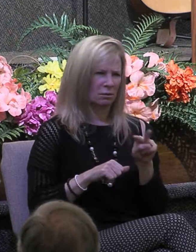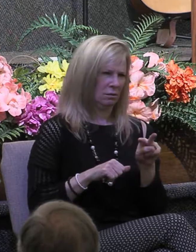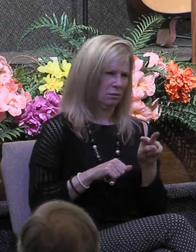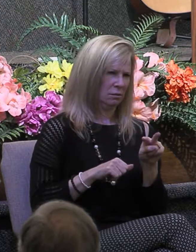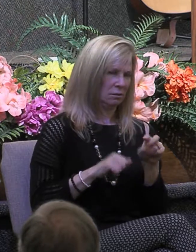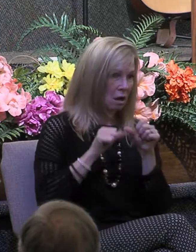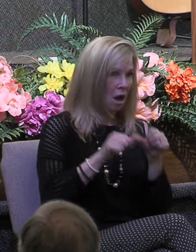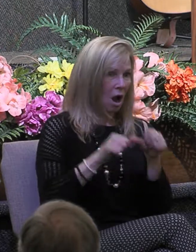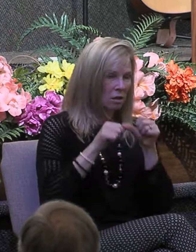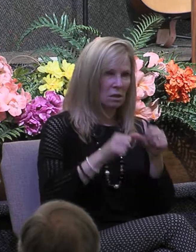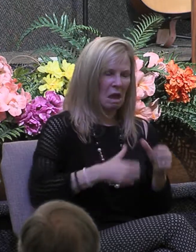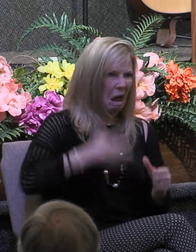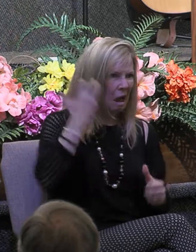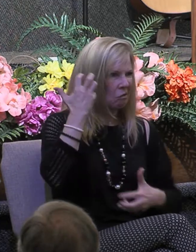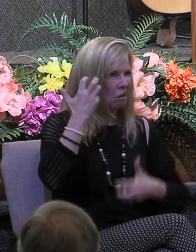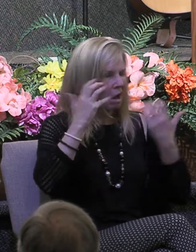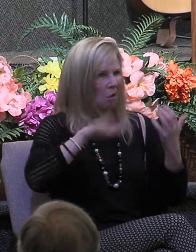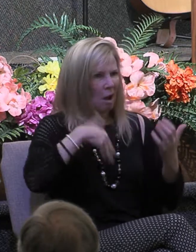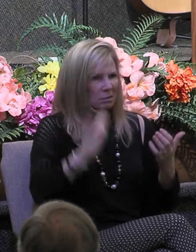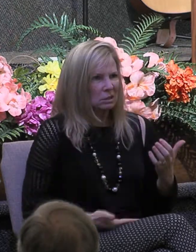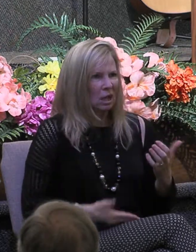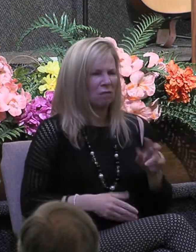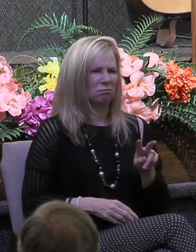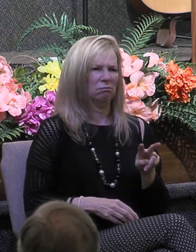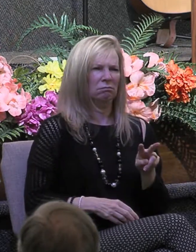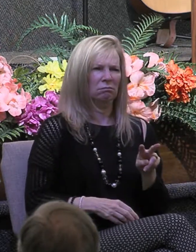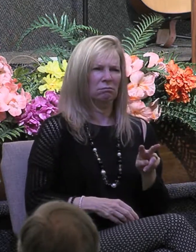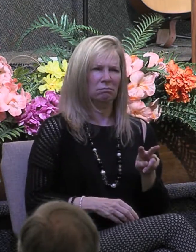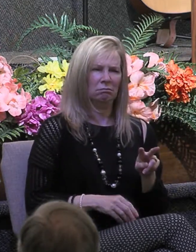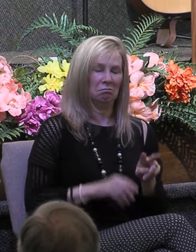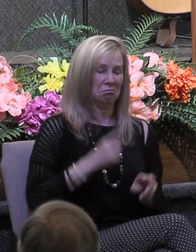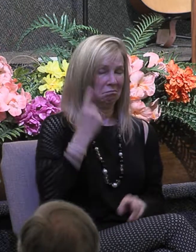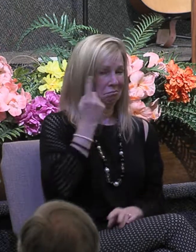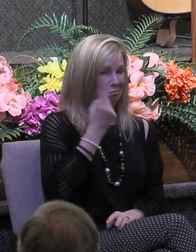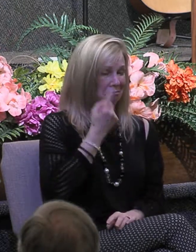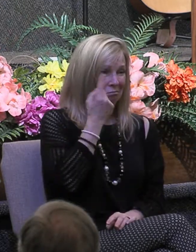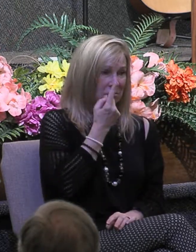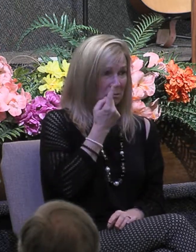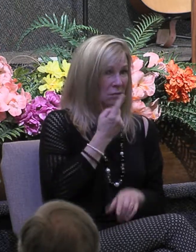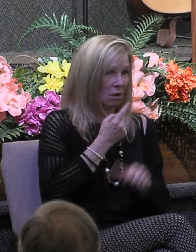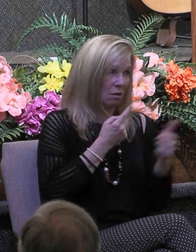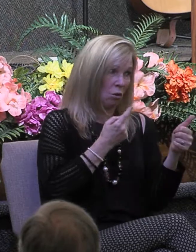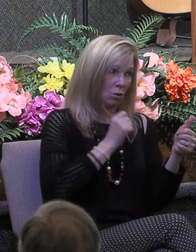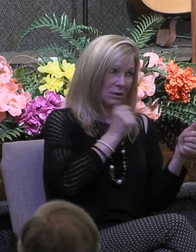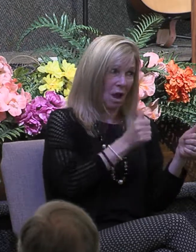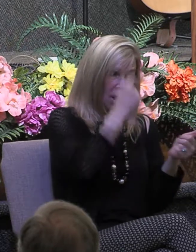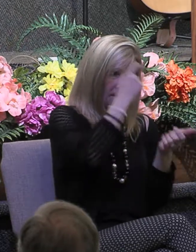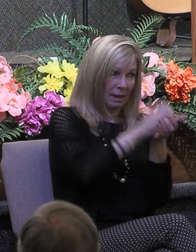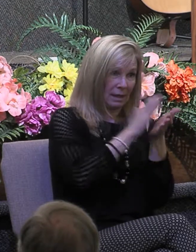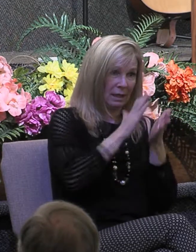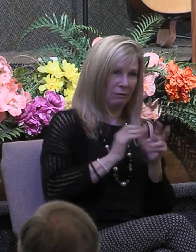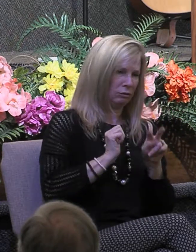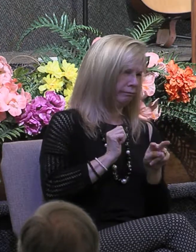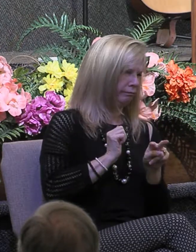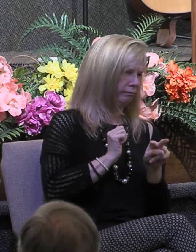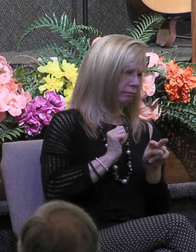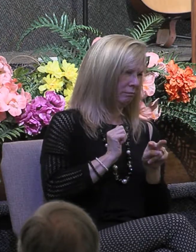angry and upset at each other, then it is reasonable for unbelievers to question the validity of the gospel